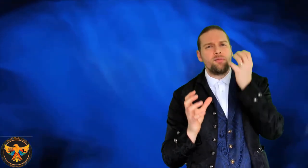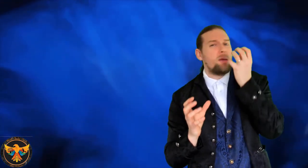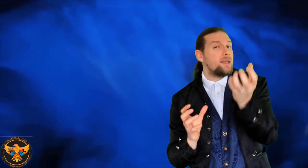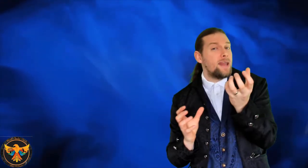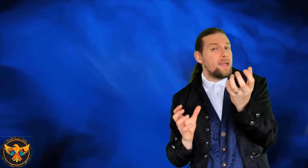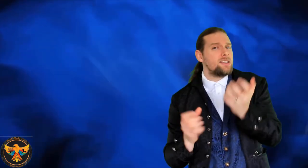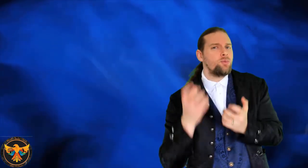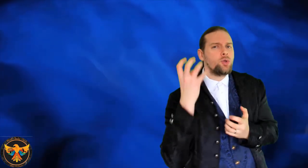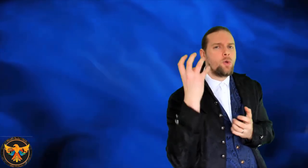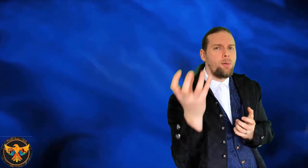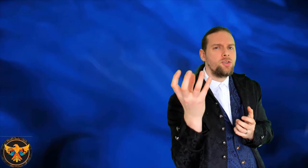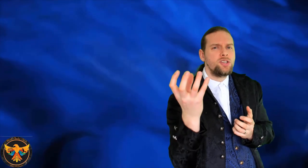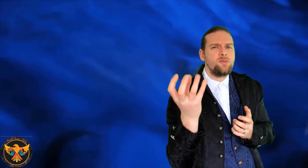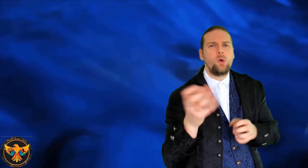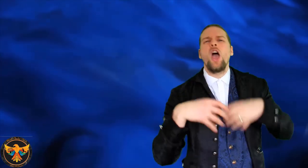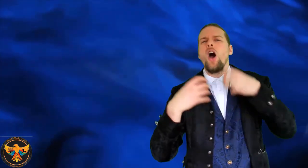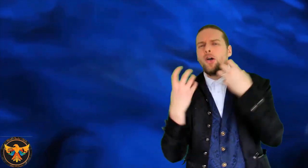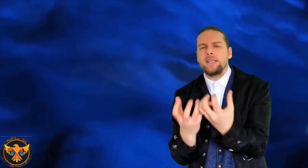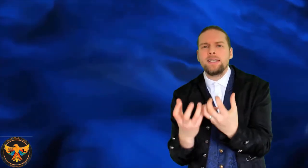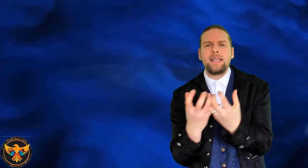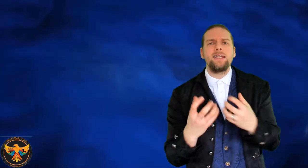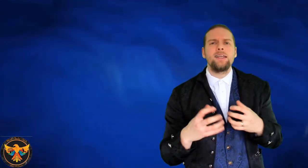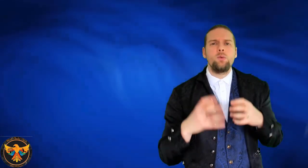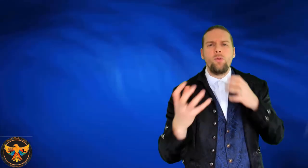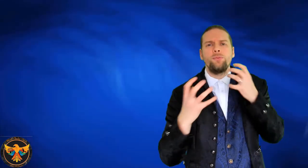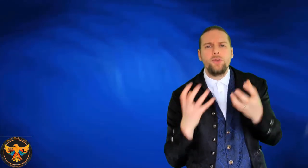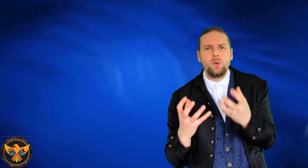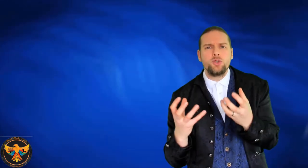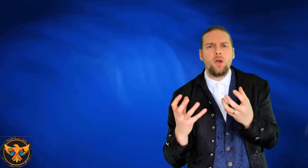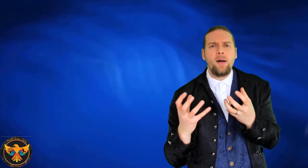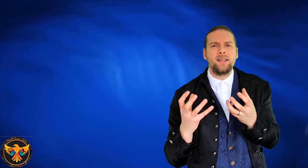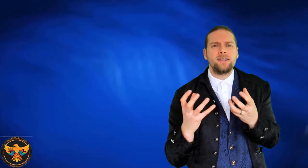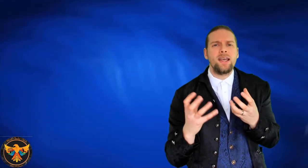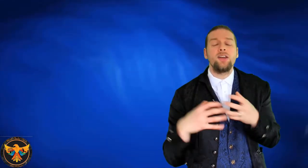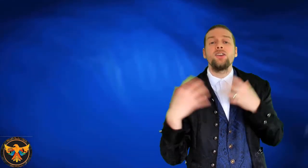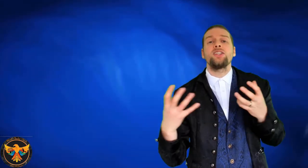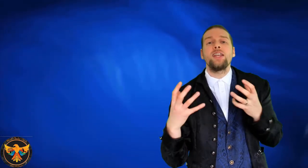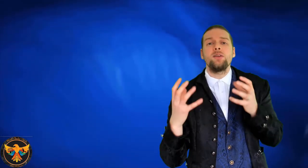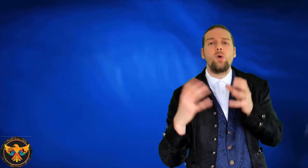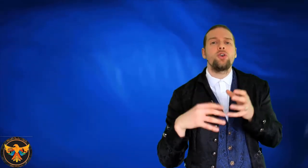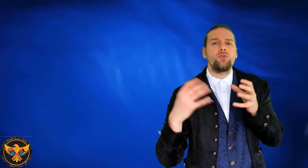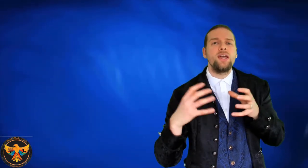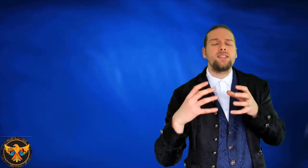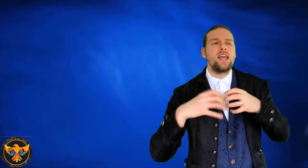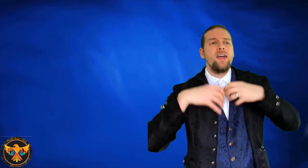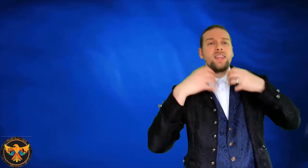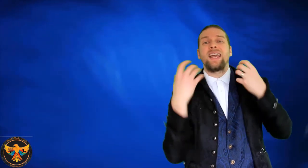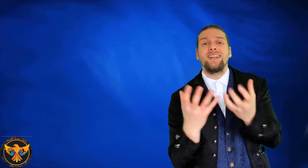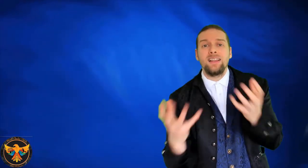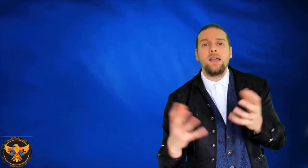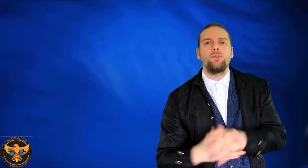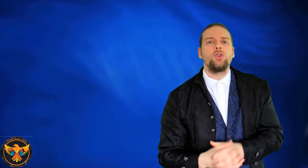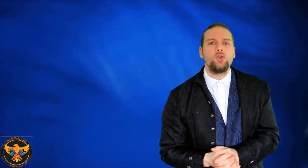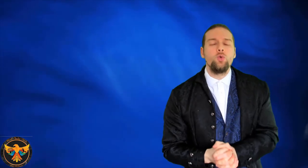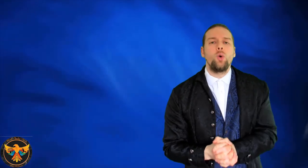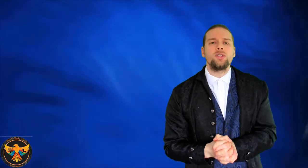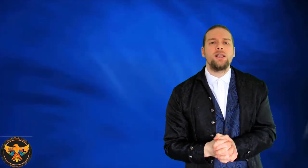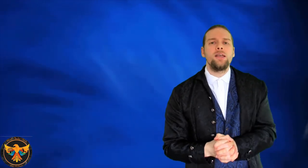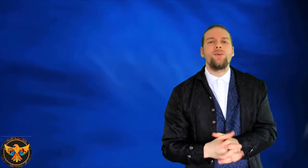from maybe a negative one to a positive one, understanding what fuels your mindset and understanding what creates the kind of life that you want to live,